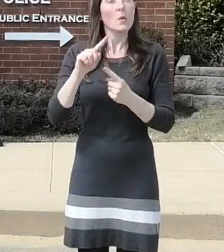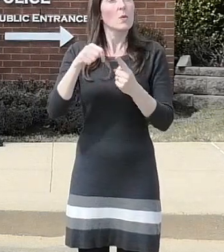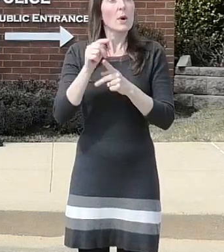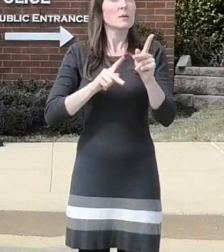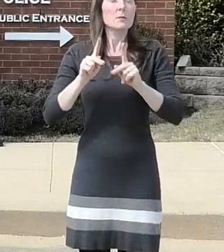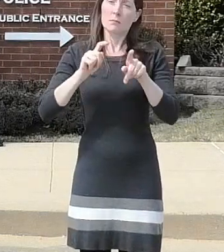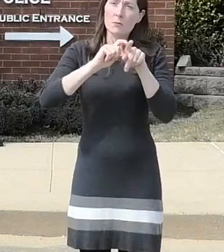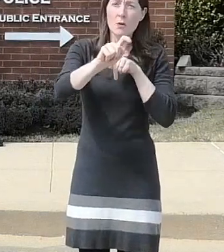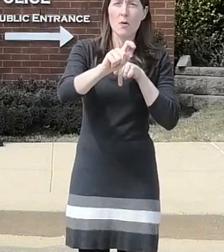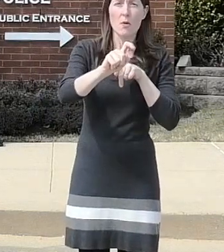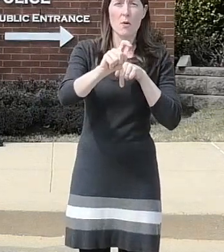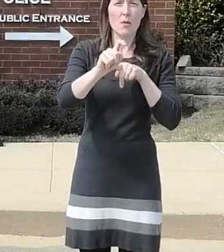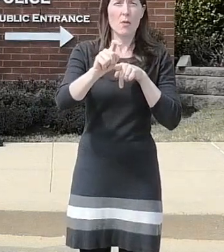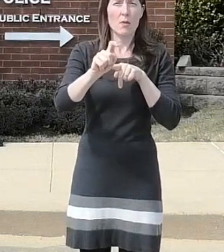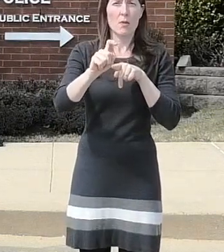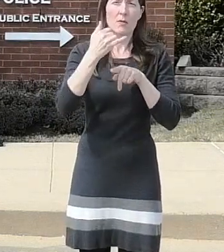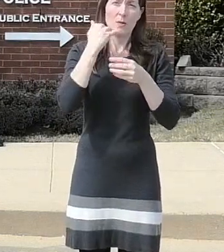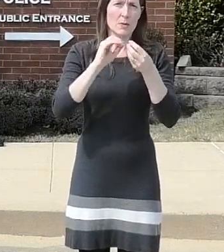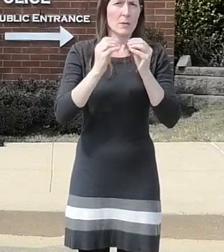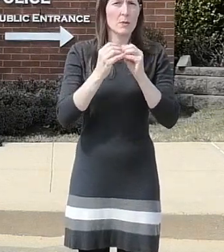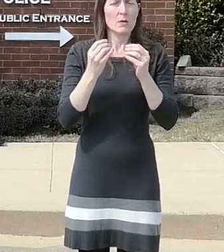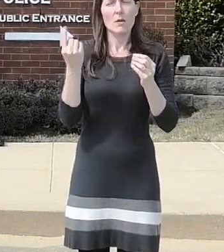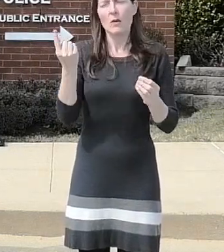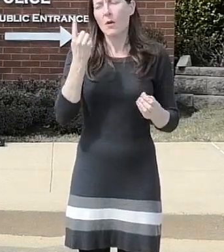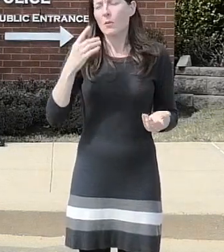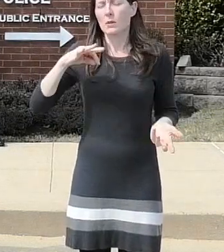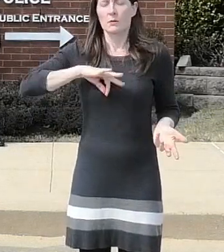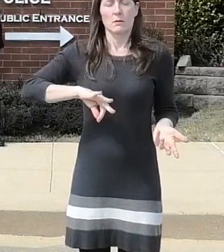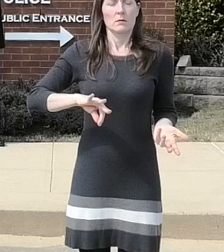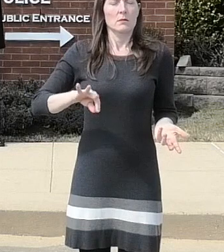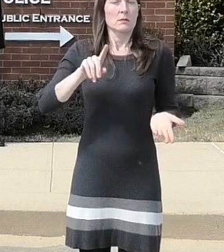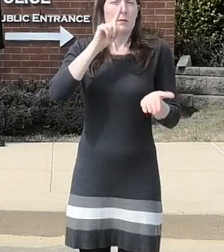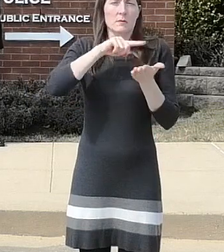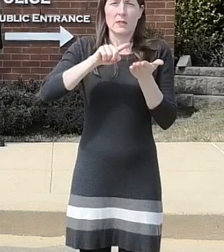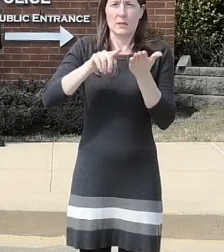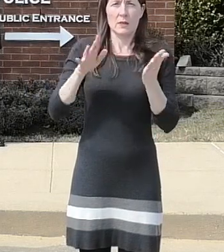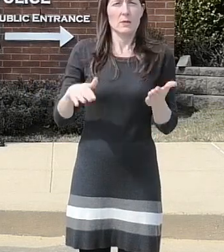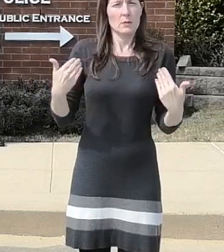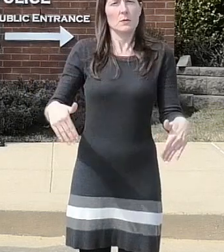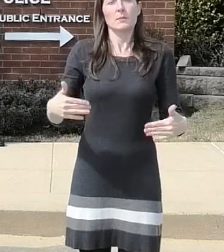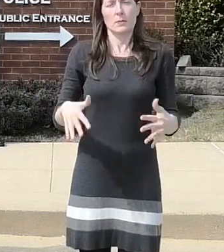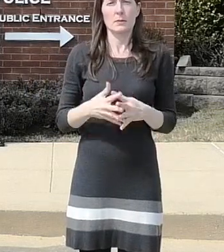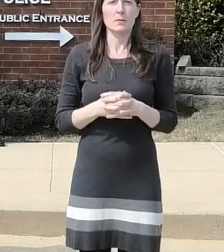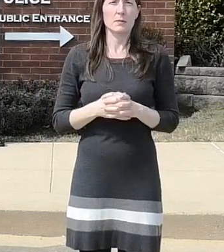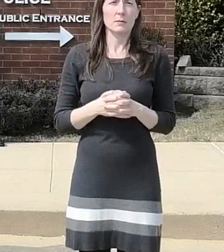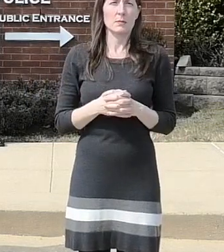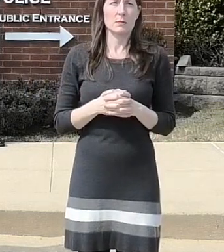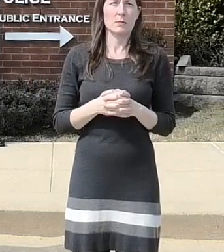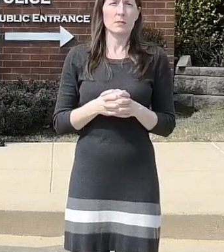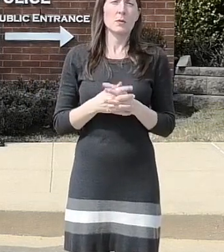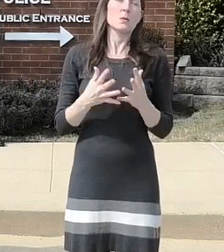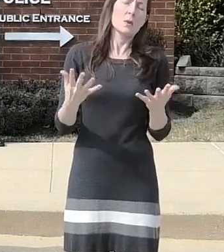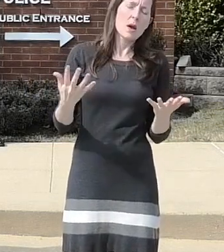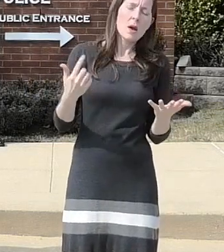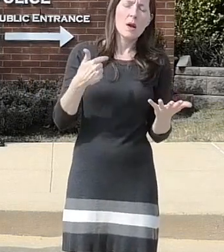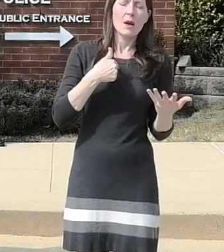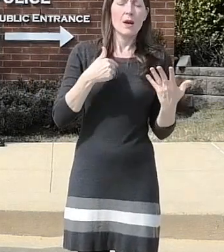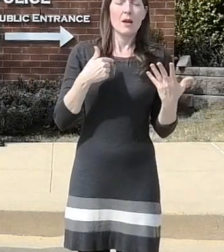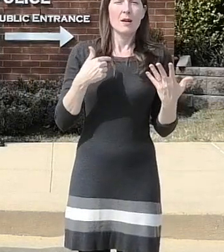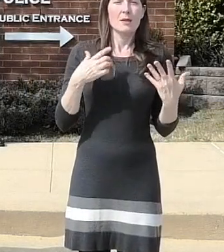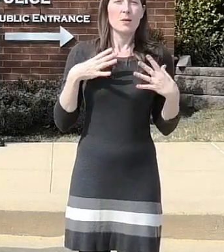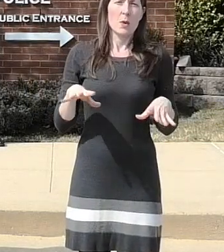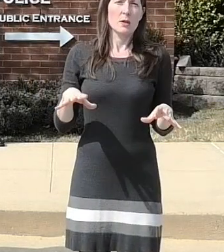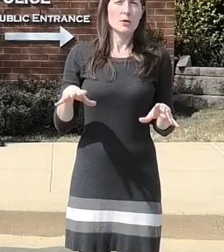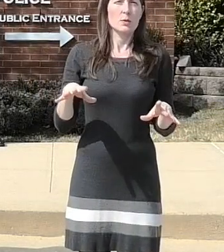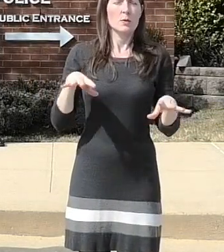solver information um that's always helpful to investigators and of course um i don't want to go into specific tips in